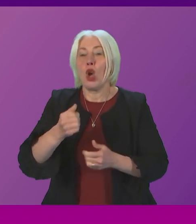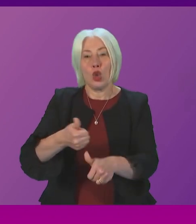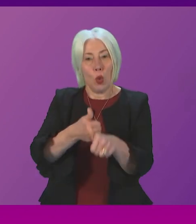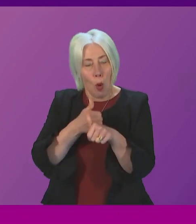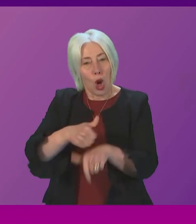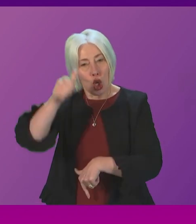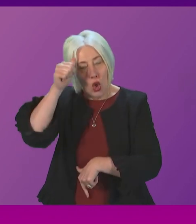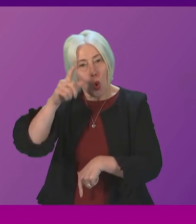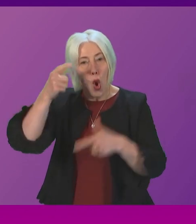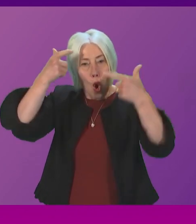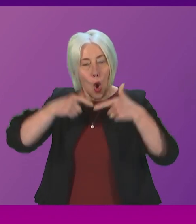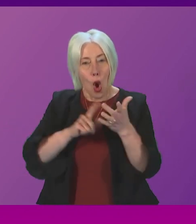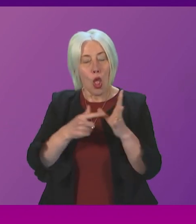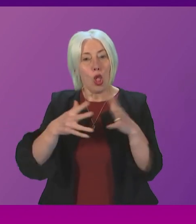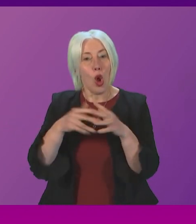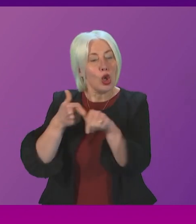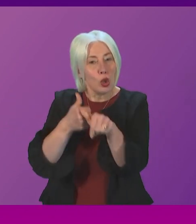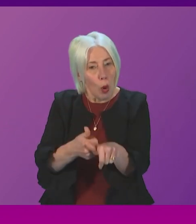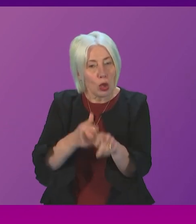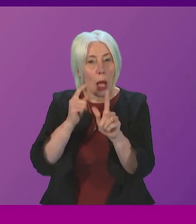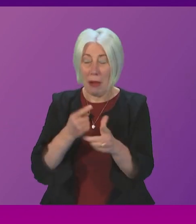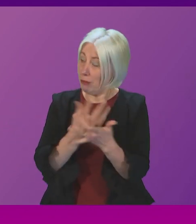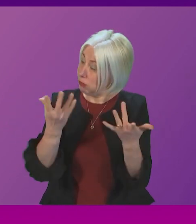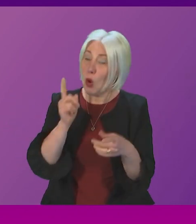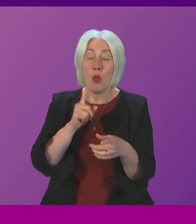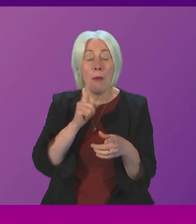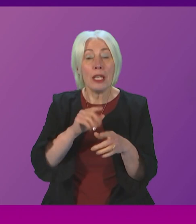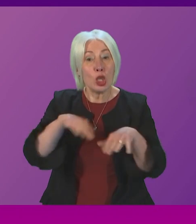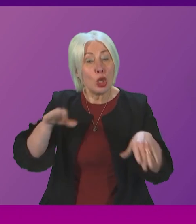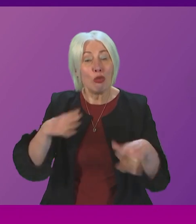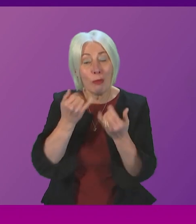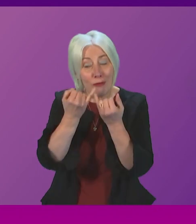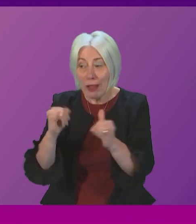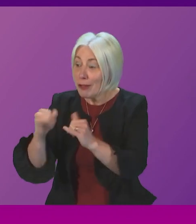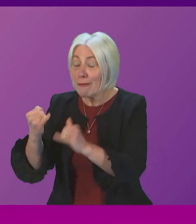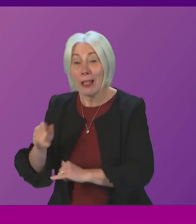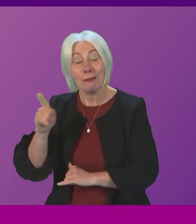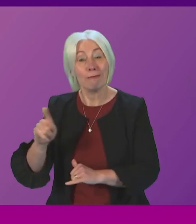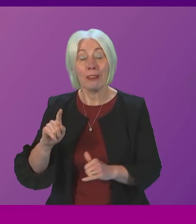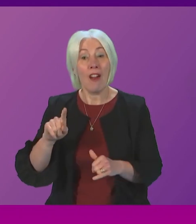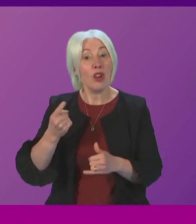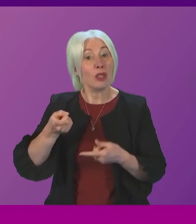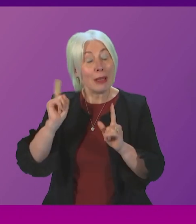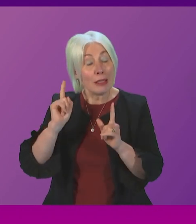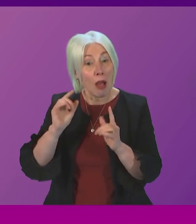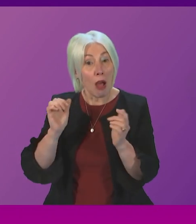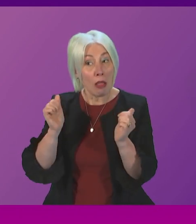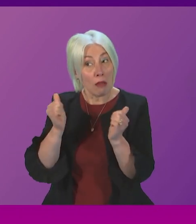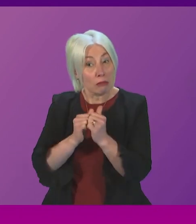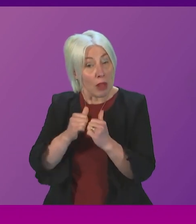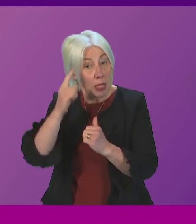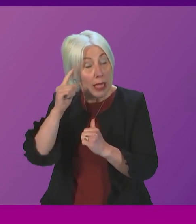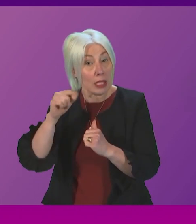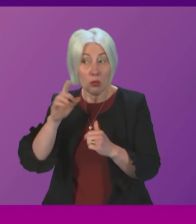is behind them when so many women and children are still being failed does the First Minister believe his government have lived up to that ambition